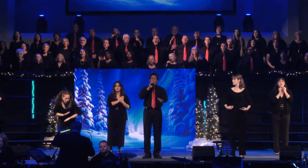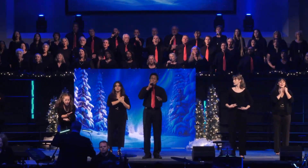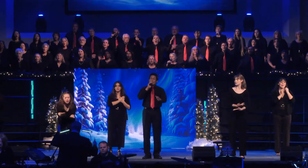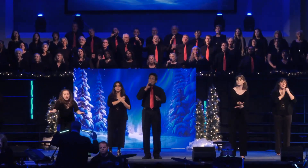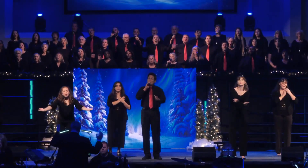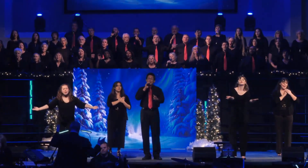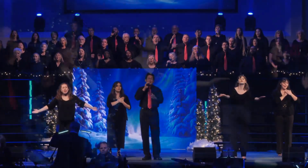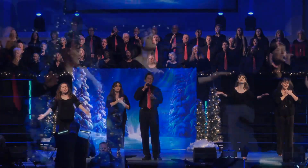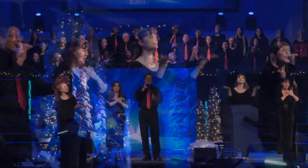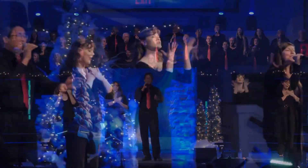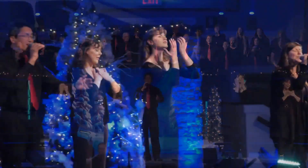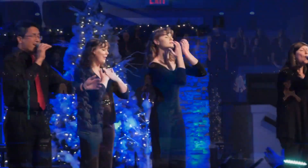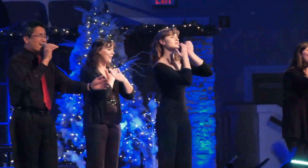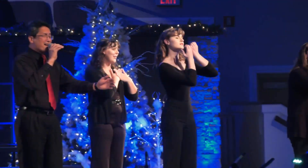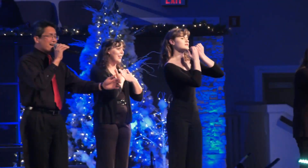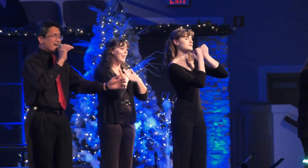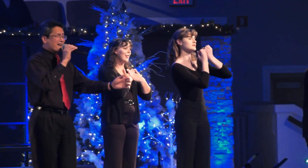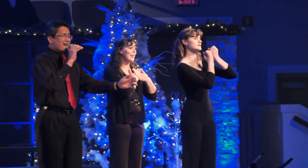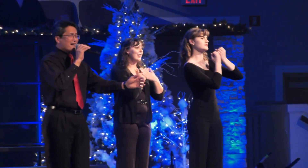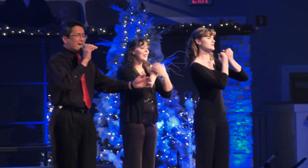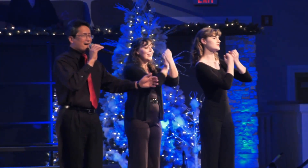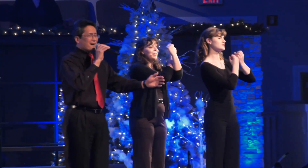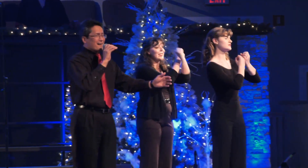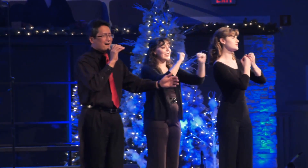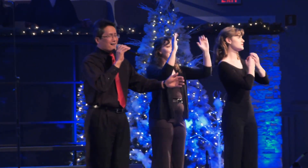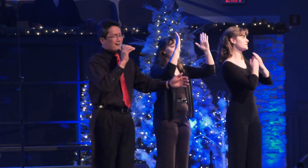Oh, come and adore